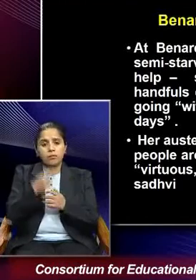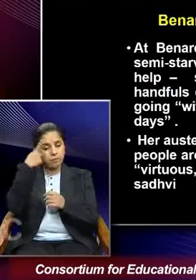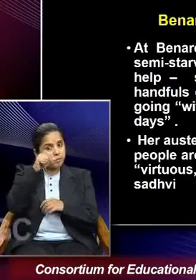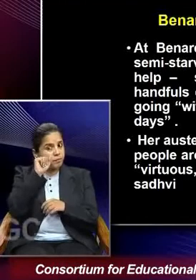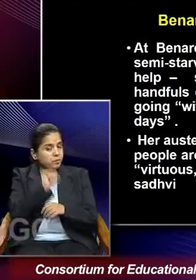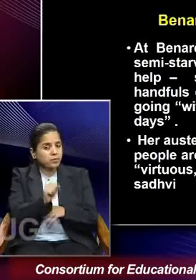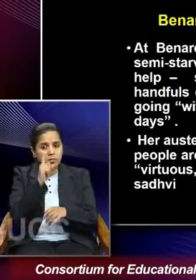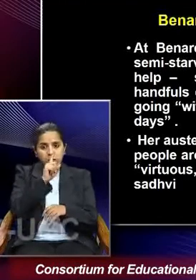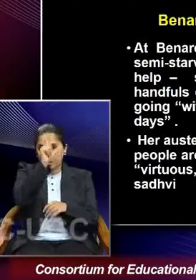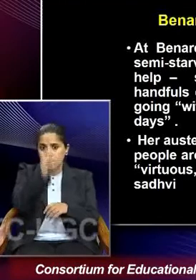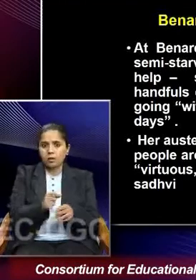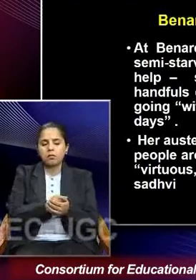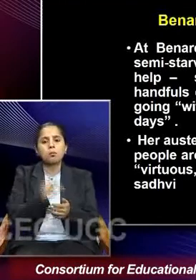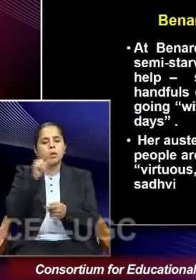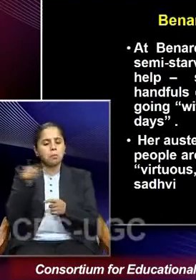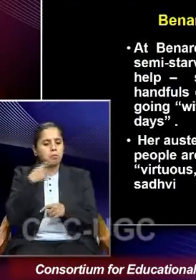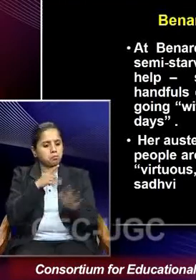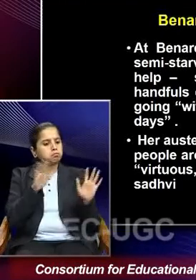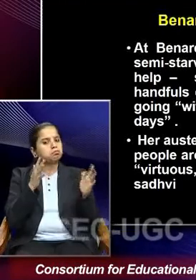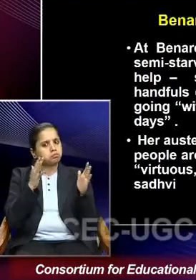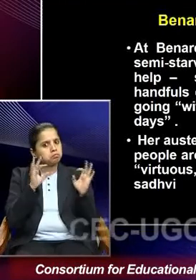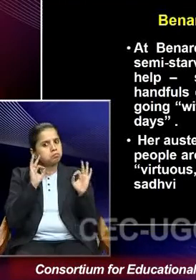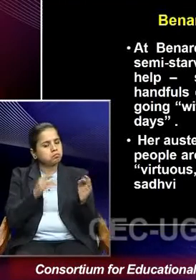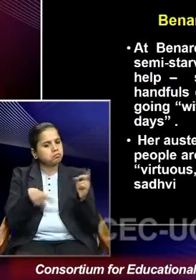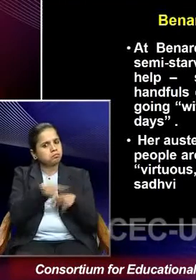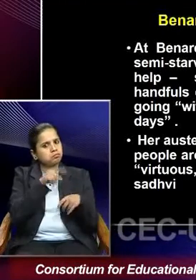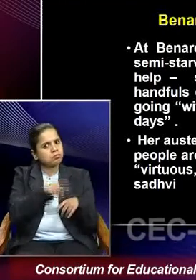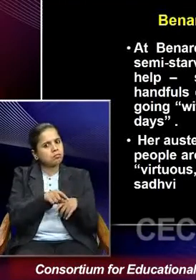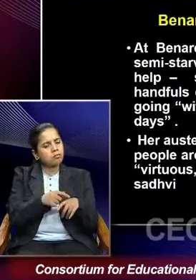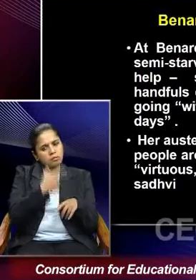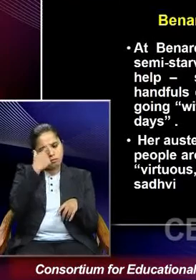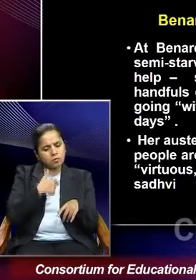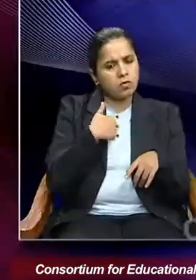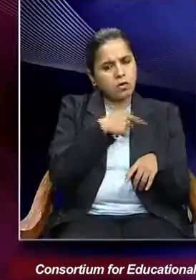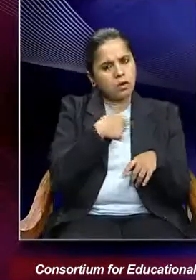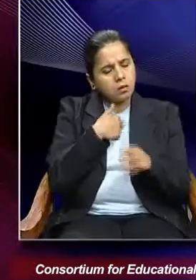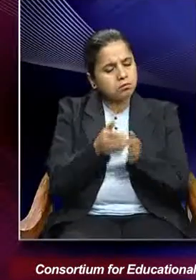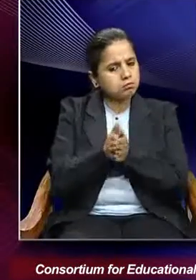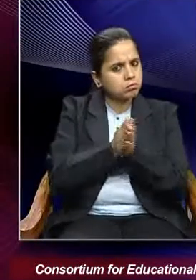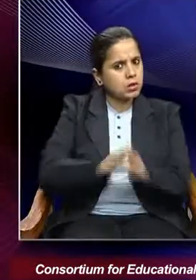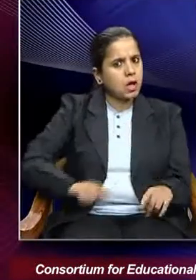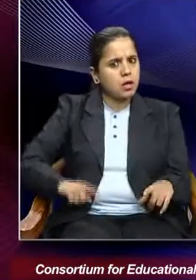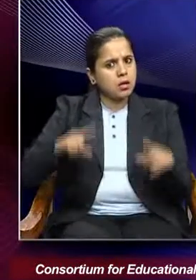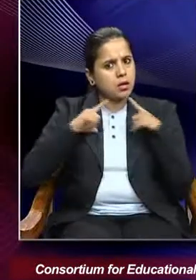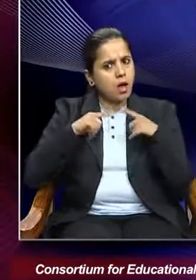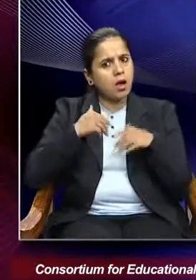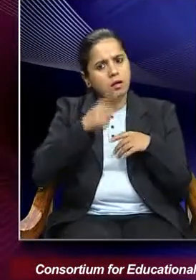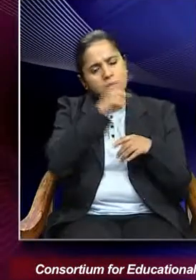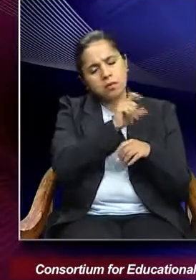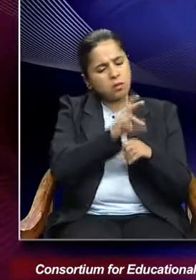she was appreciated for being a virtuous and an ascetic widow.